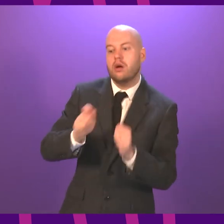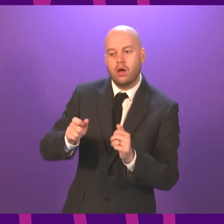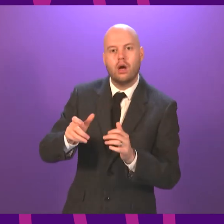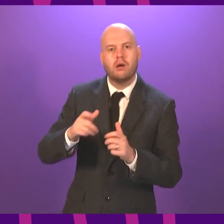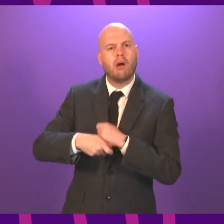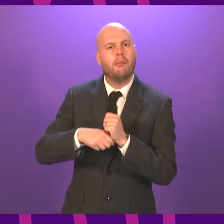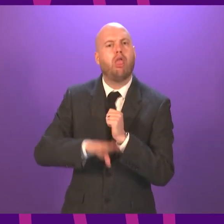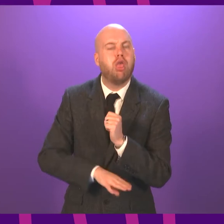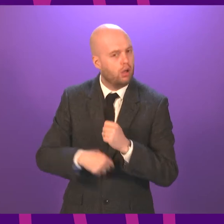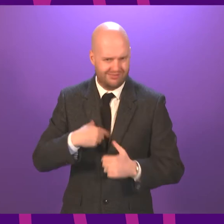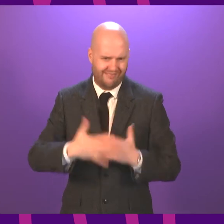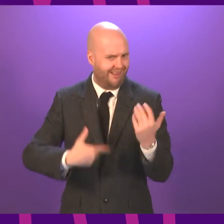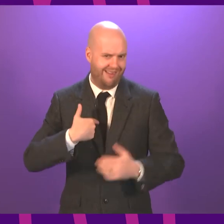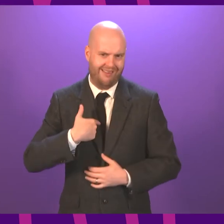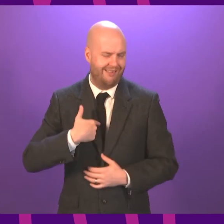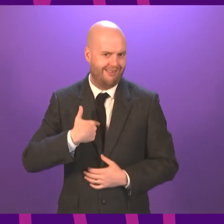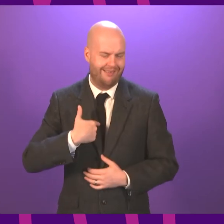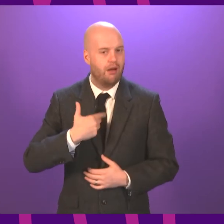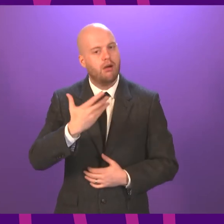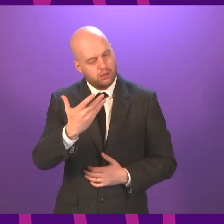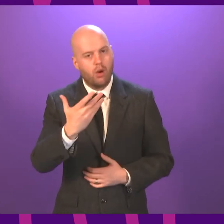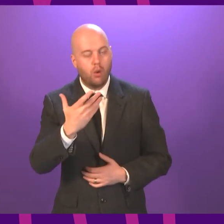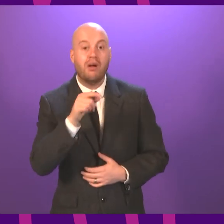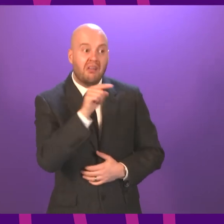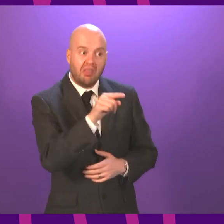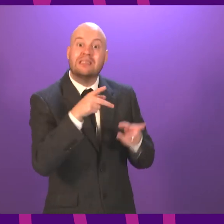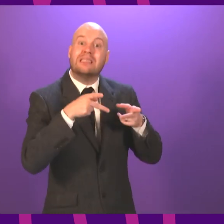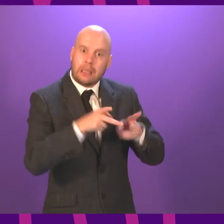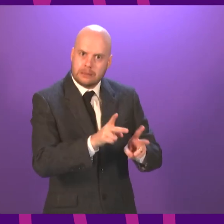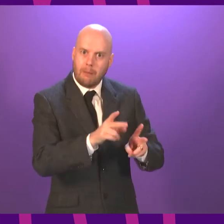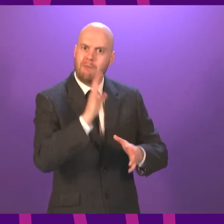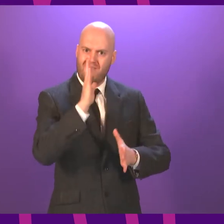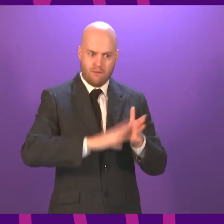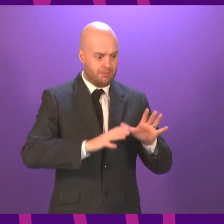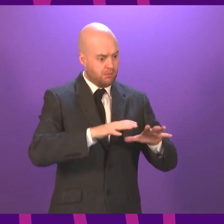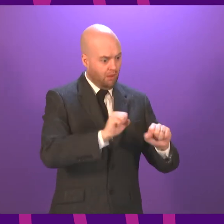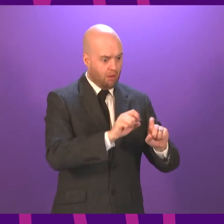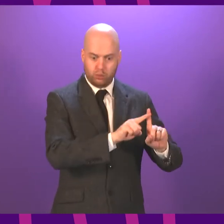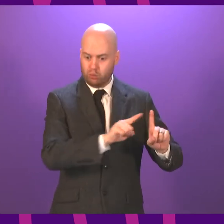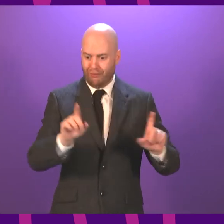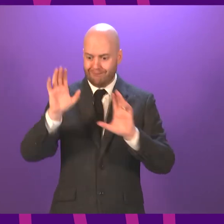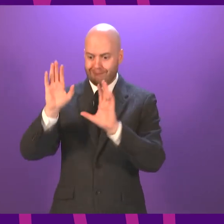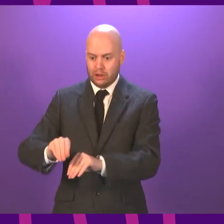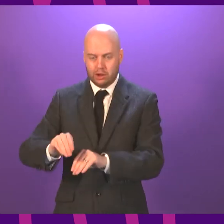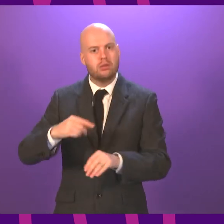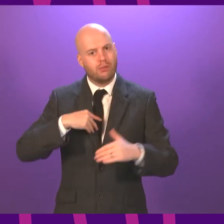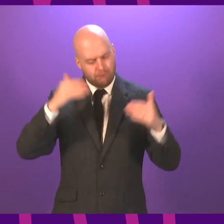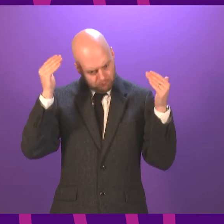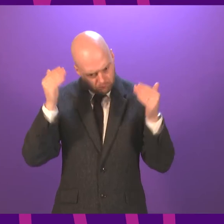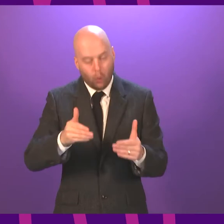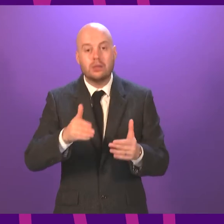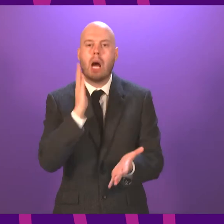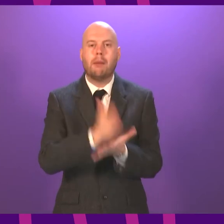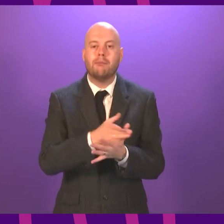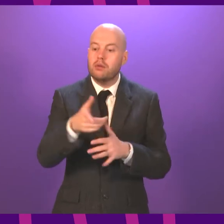ensure that we have a system that from start to finish is intended to focus on the attainment, the actual attainment of